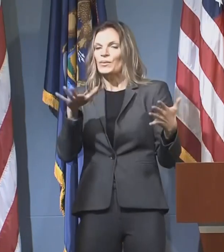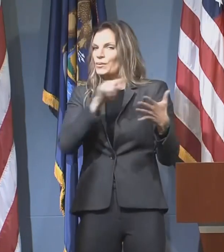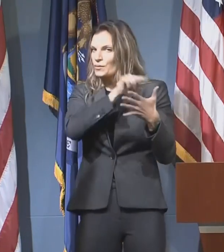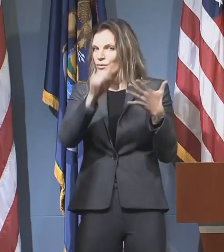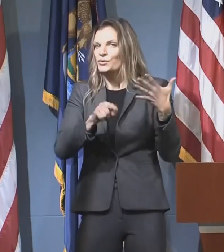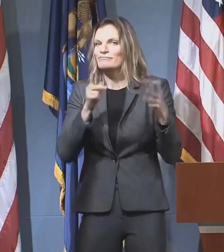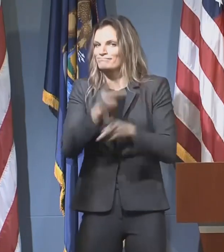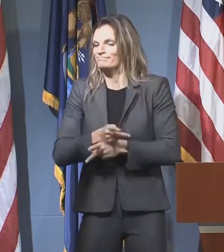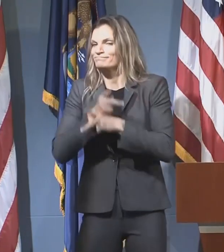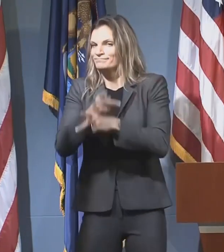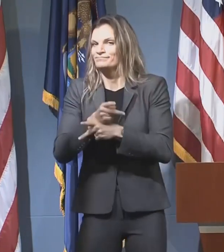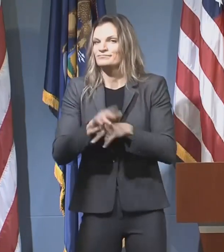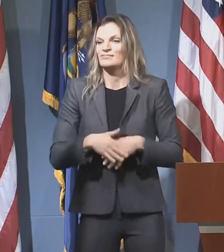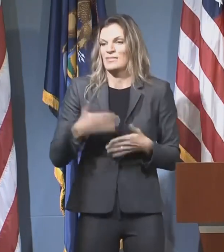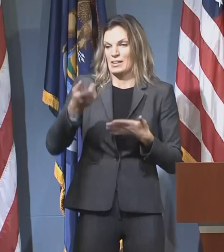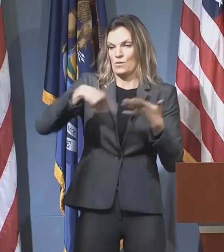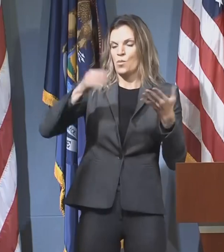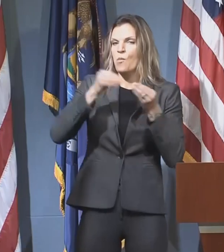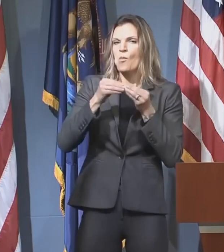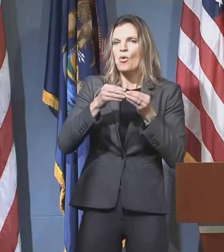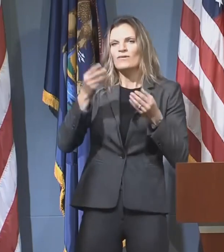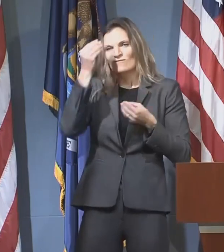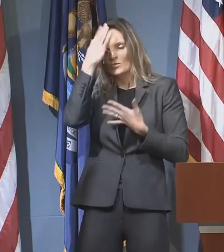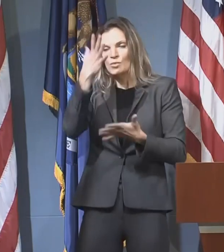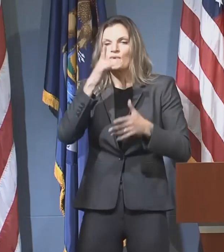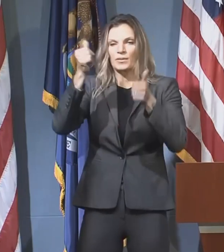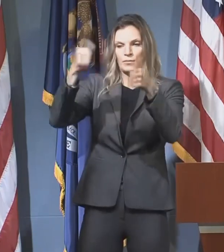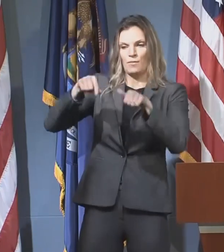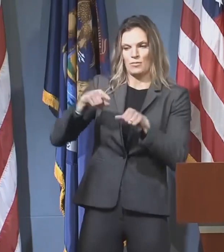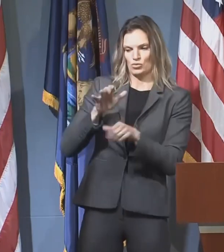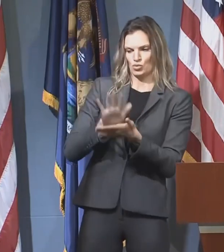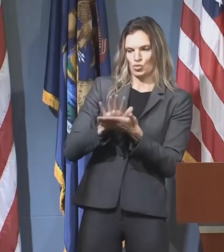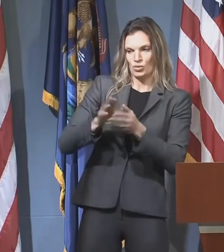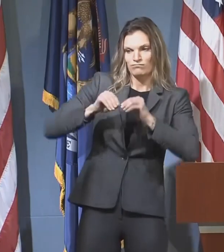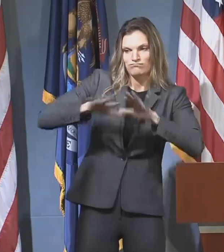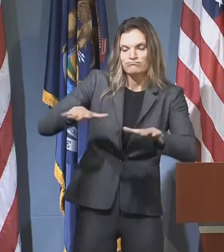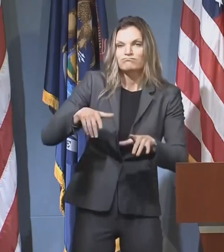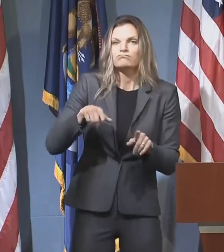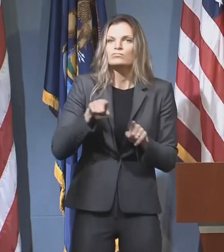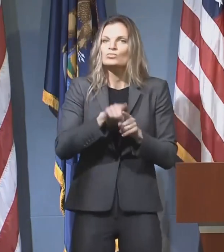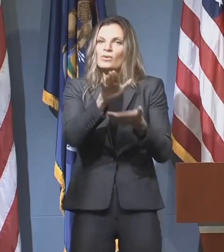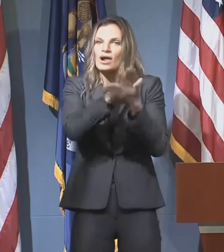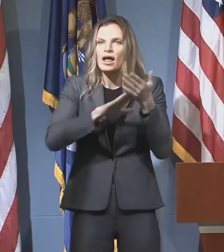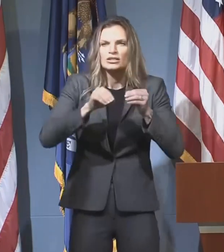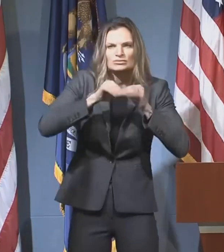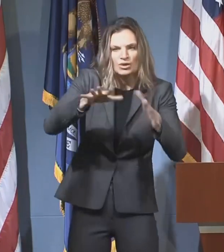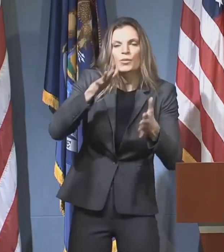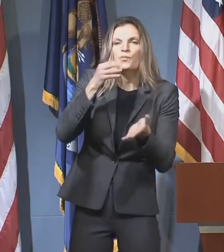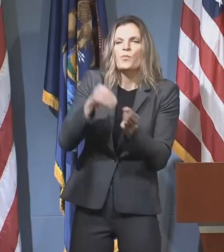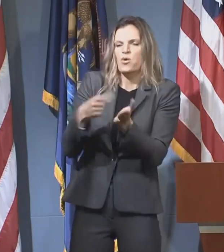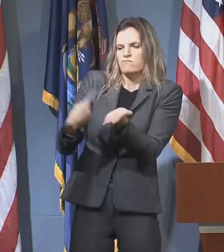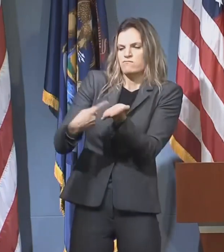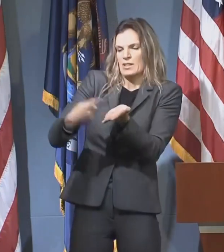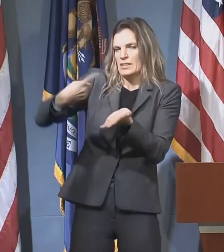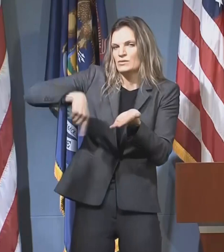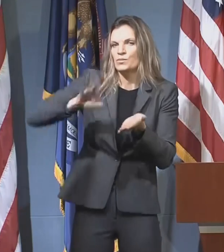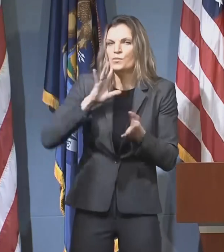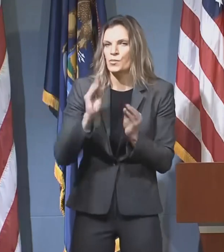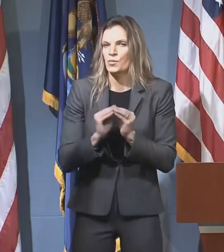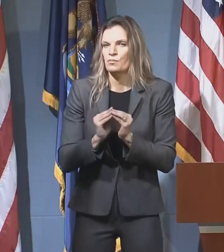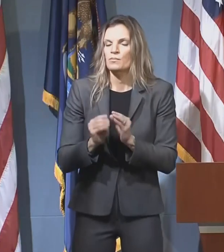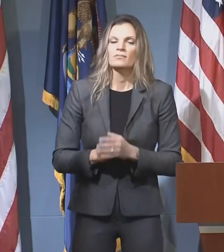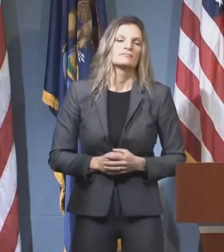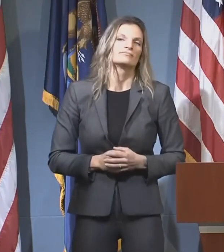next week, we will be posting information about outbreaks at schools, including colleges. I want to talk and